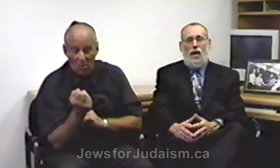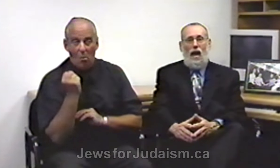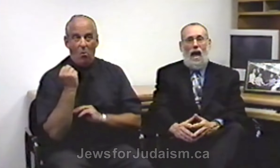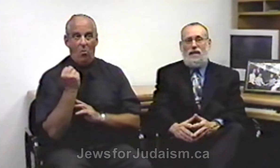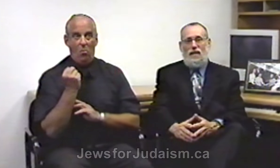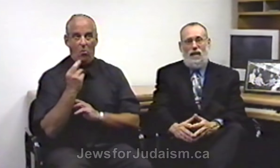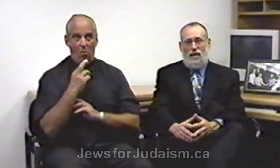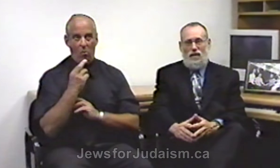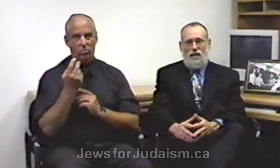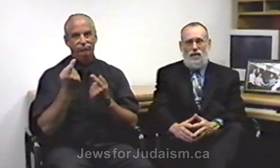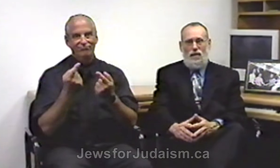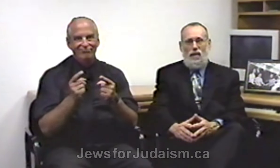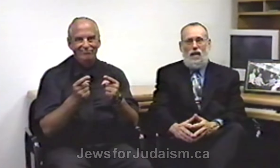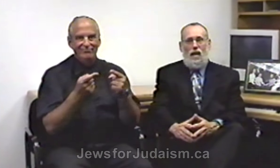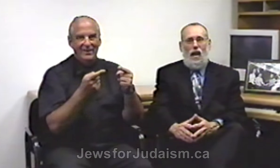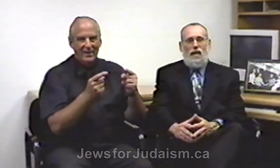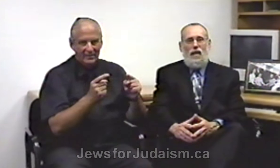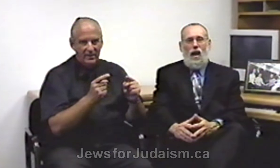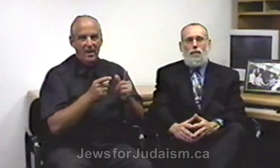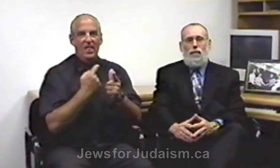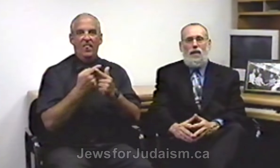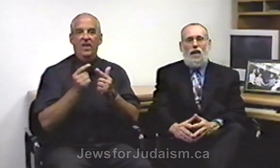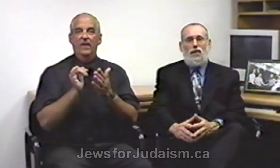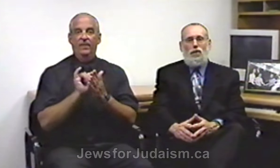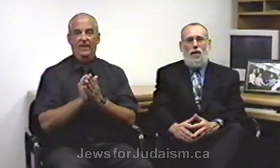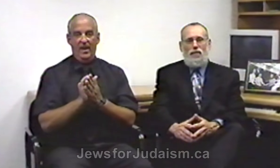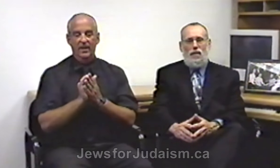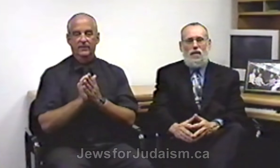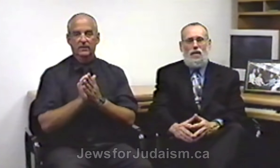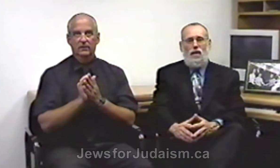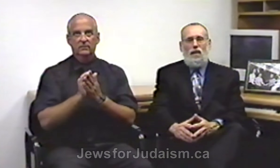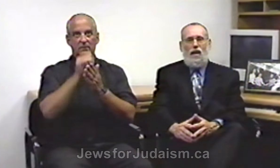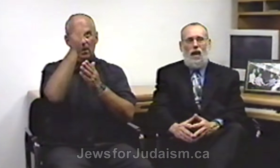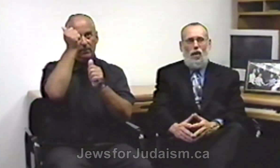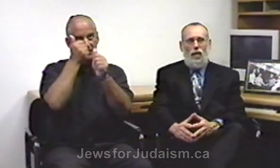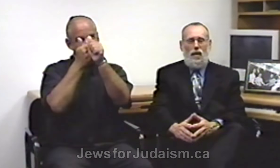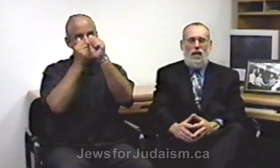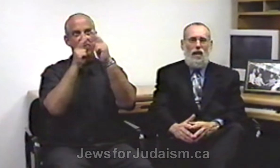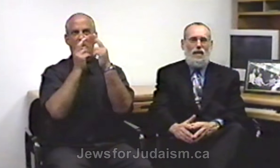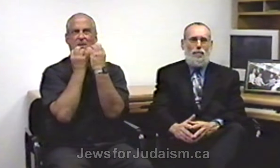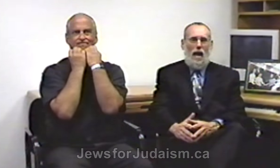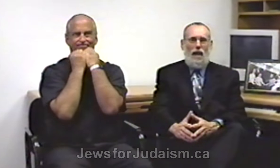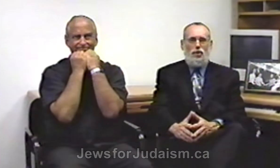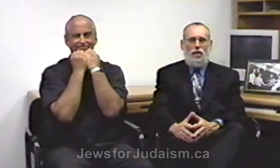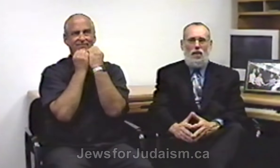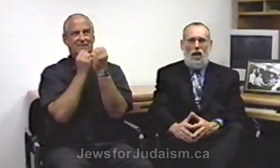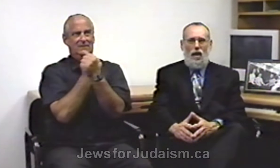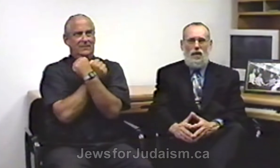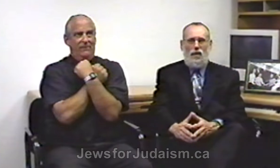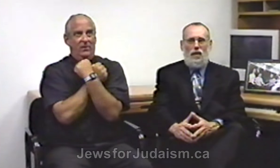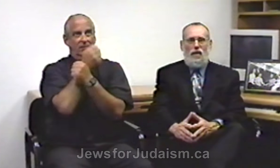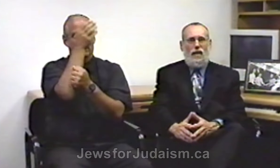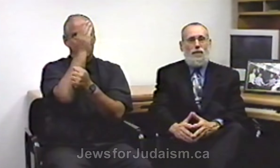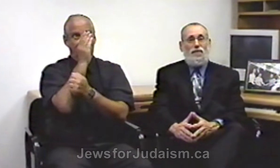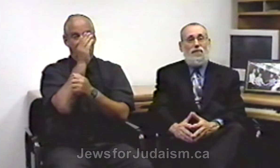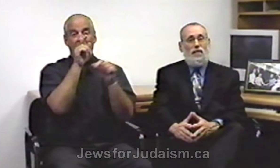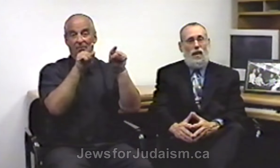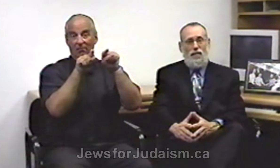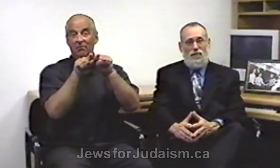accidentally. And God being a loving, caring, and compassionate God, like a